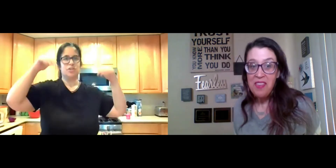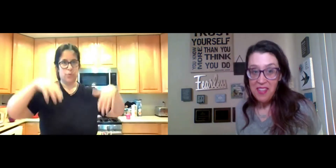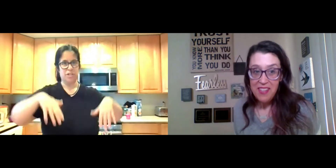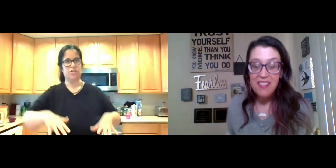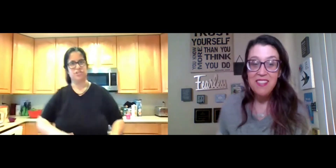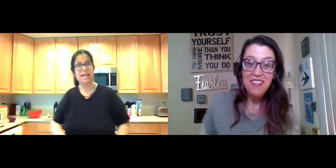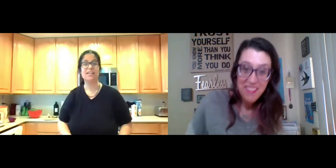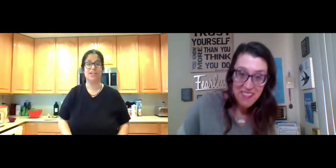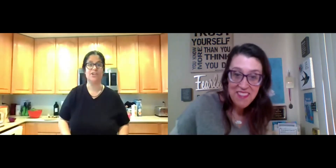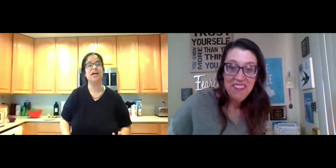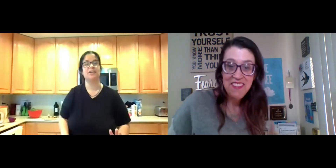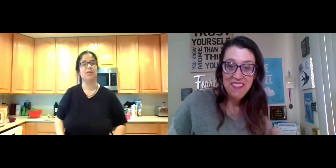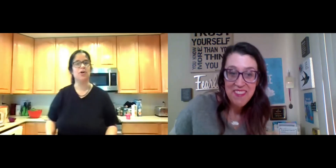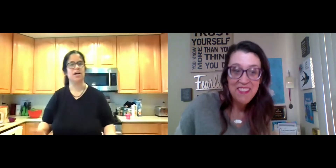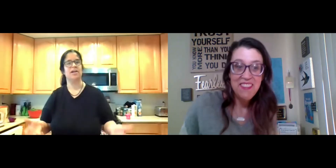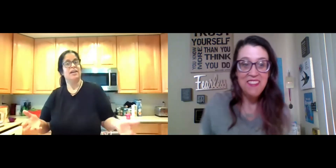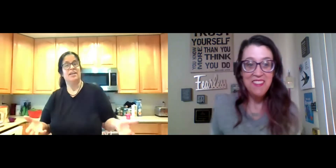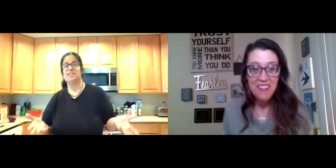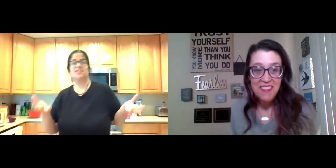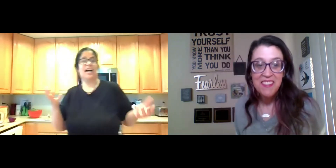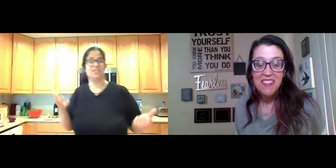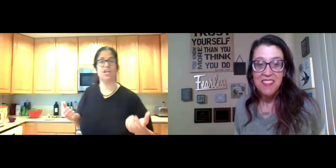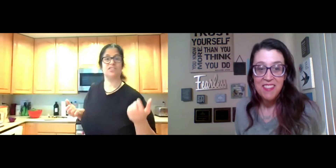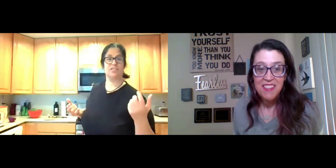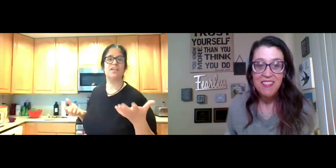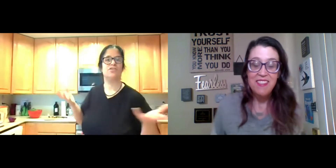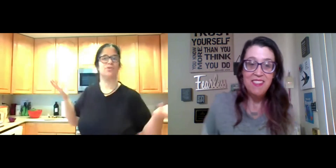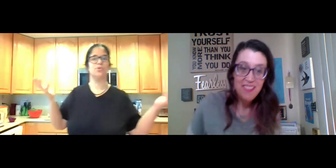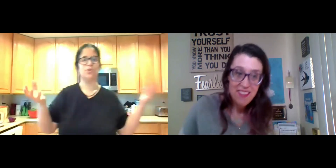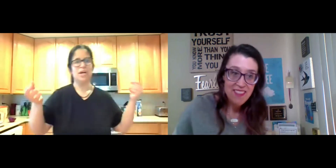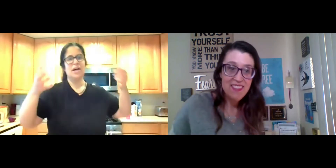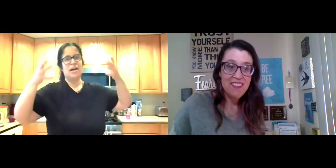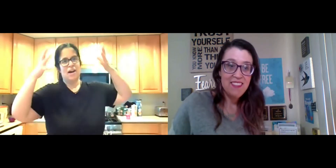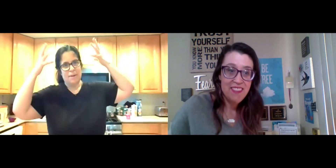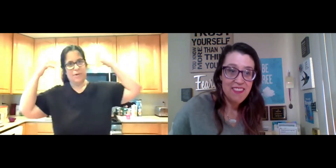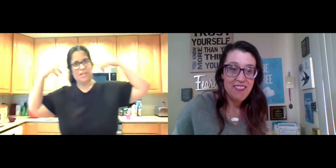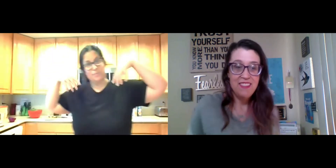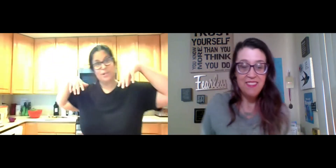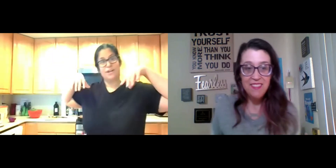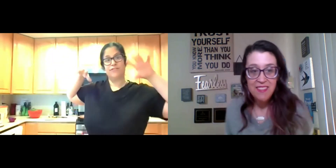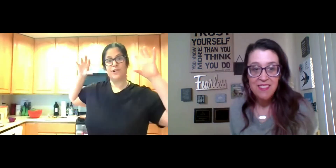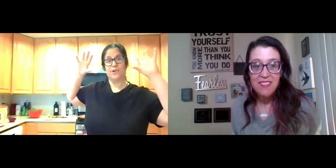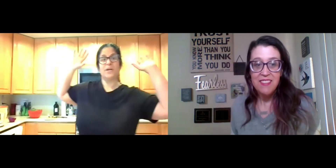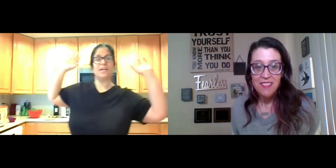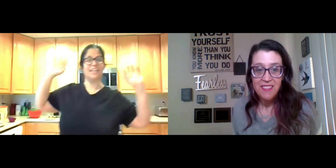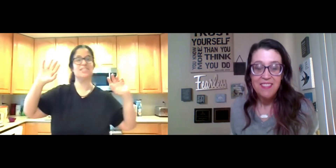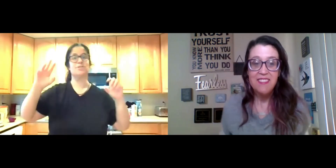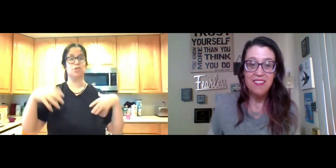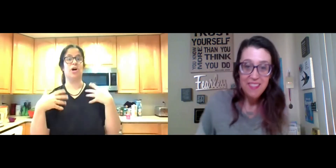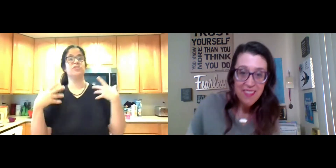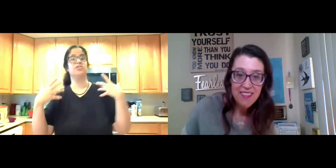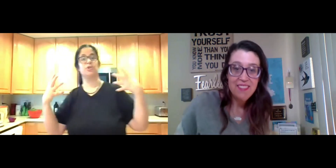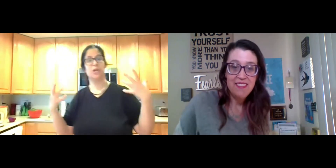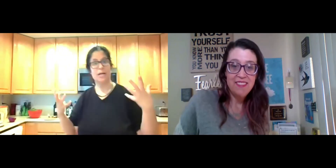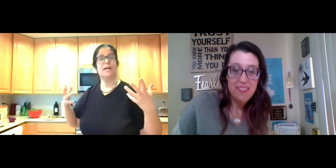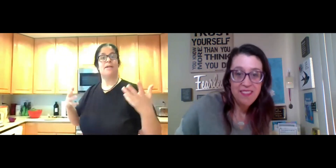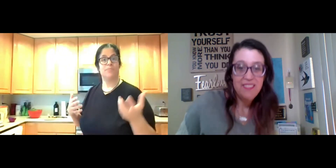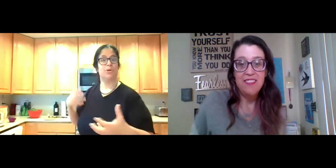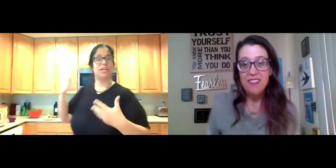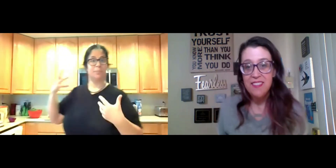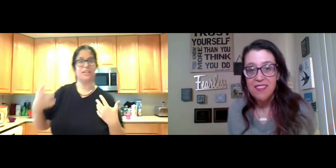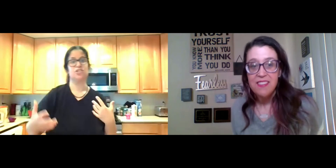So when you're standing on your head in yoga, it's not just to, uh, bring the blood flow. It's to also